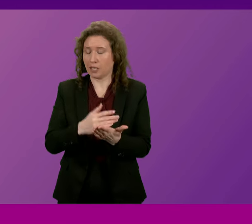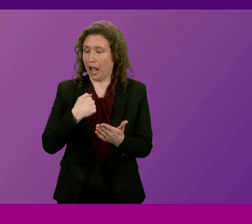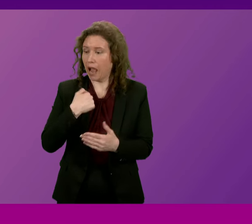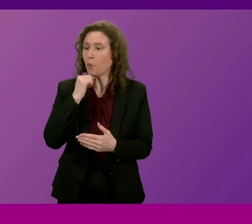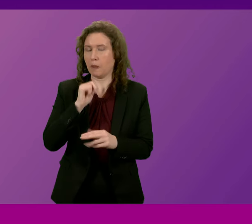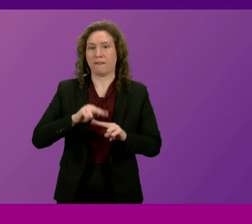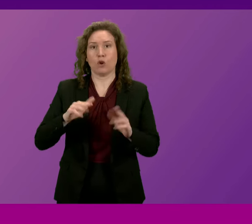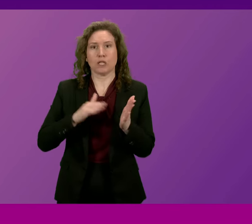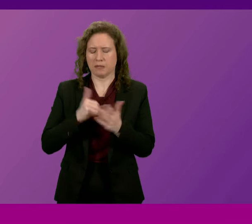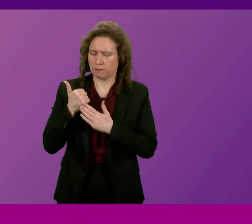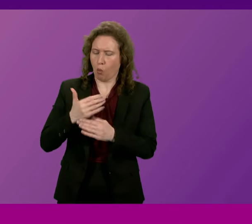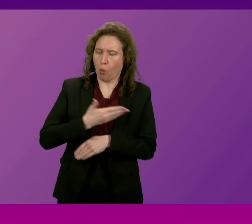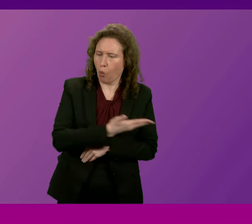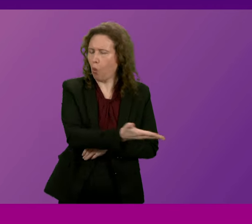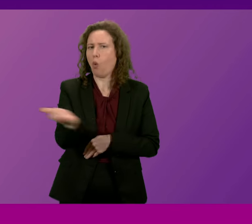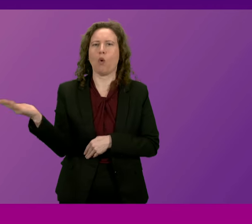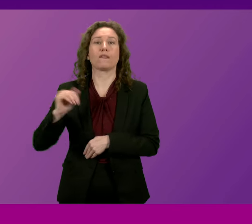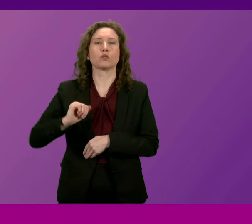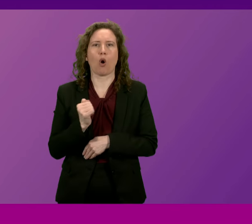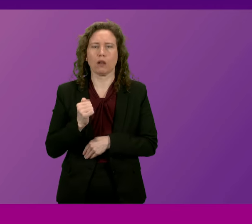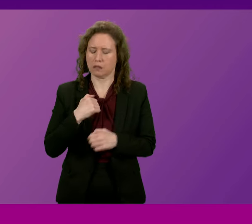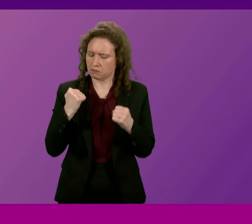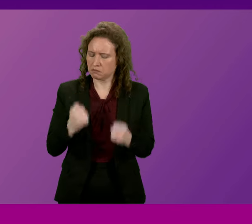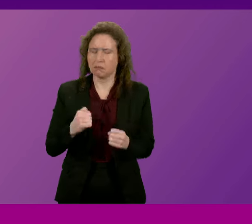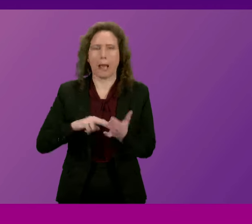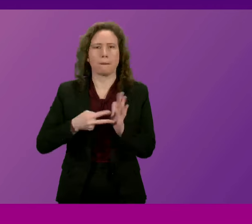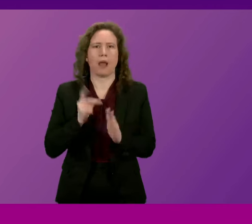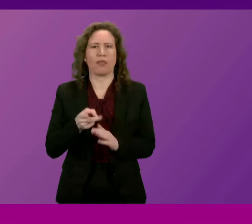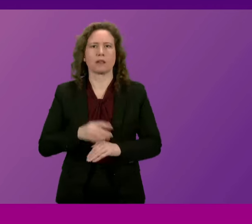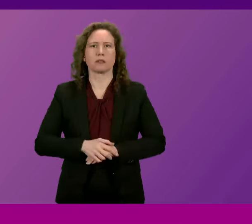the First Minister of all of Scotland. And that's entirely what I intend to do.